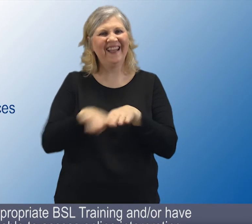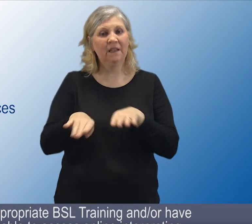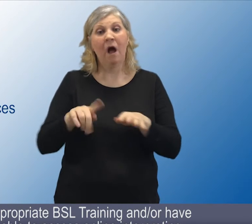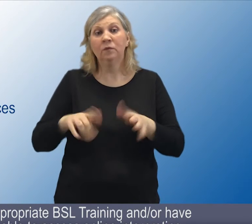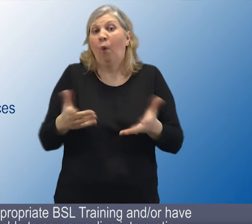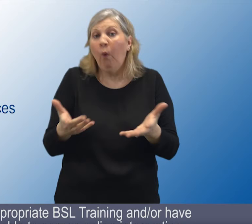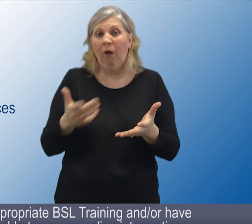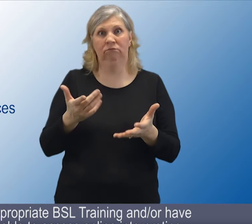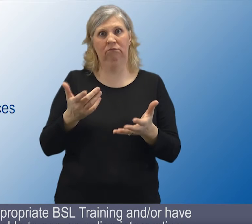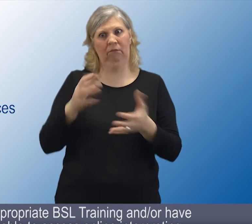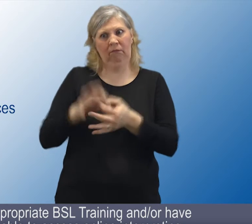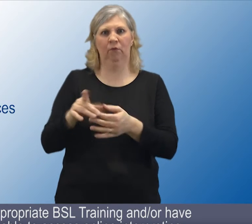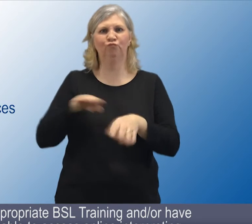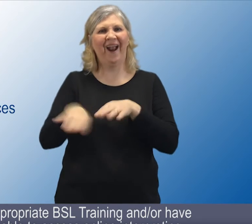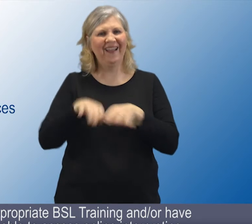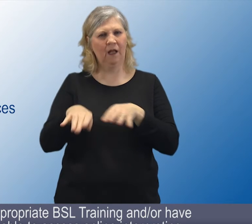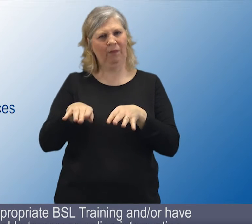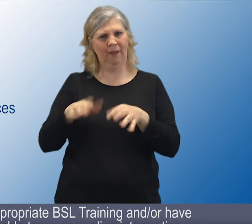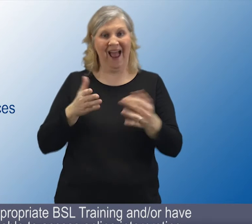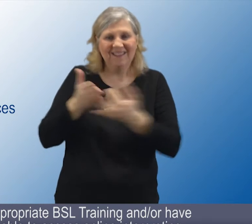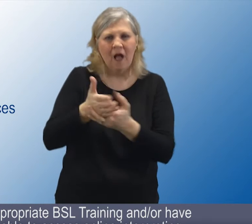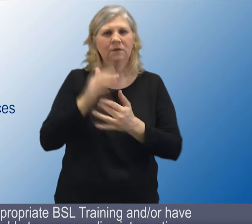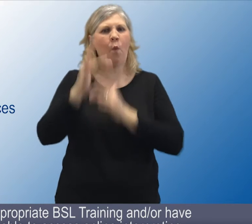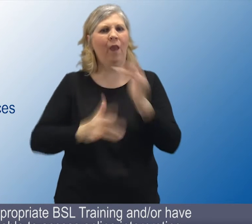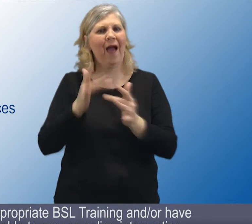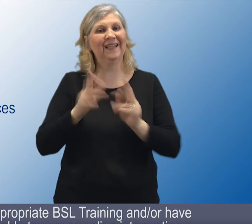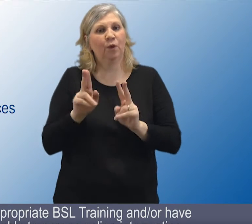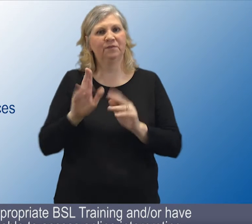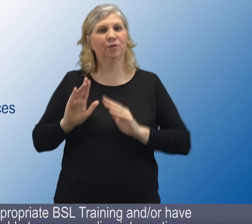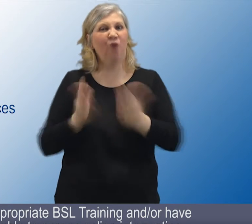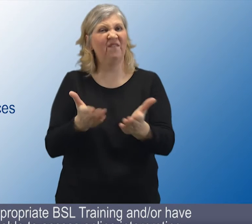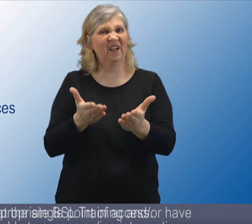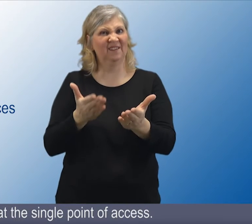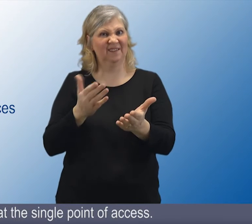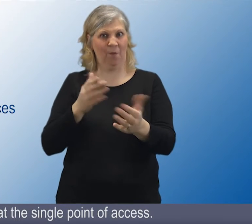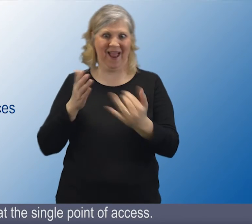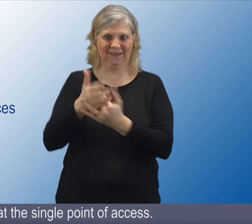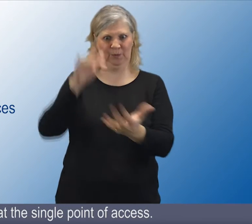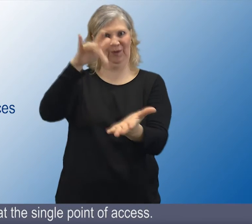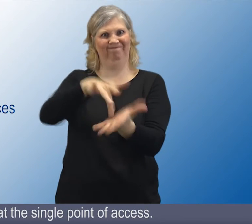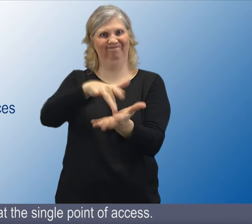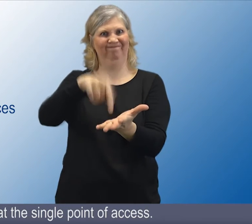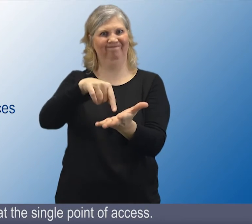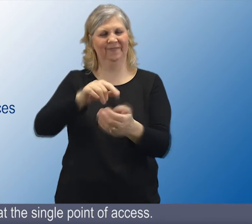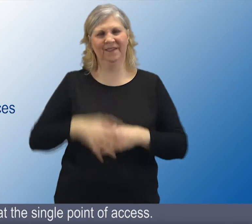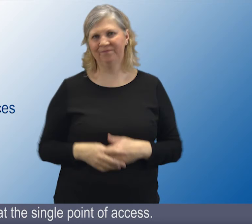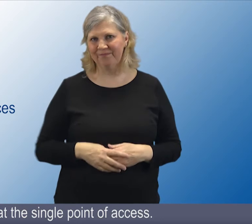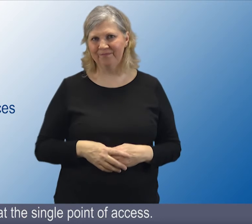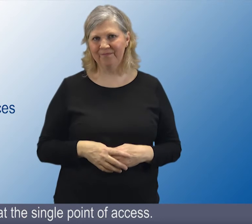Subaction Subaction Appropriate BSL training and or have training to be able to access online interpreting service at the single point of